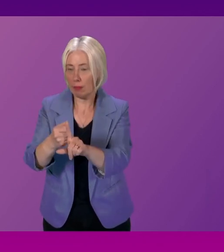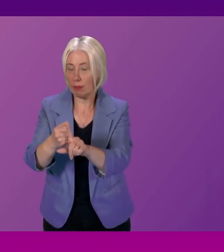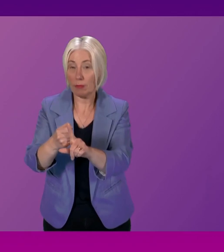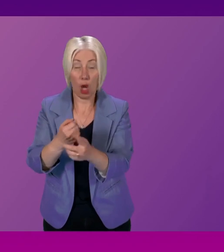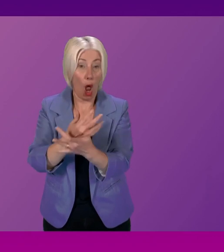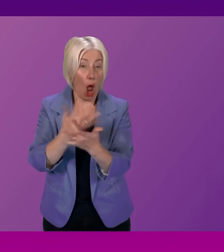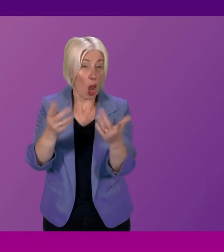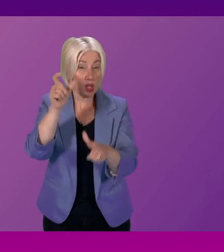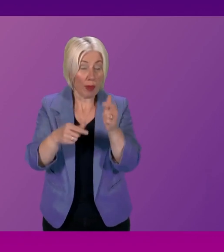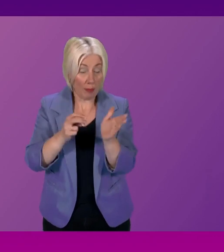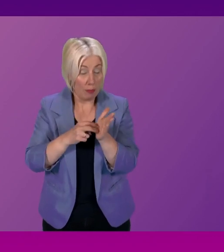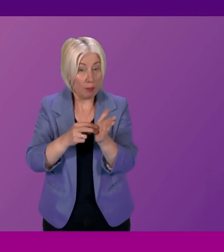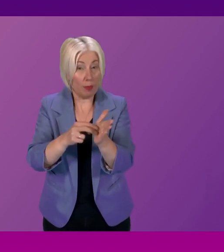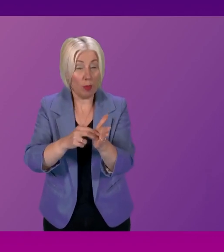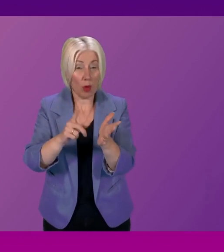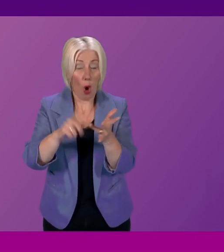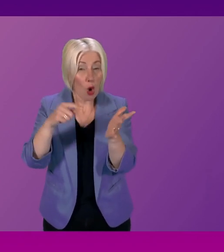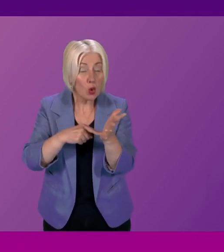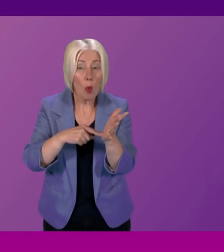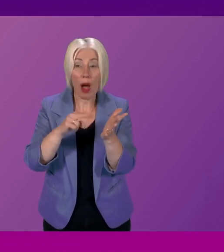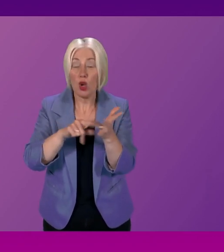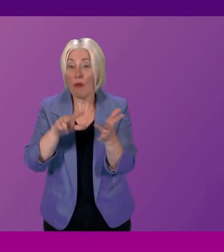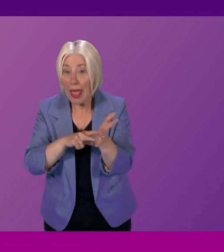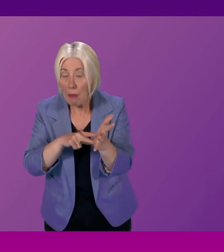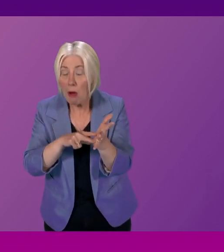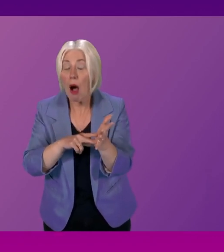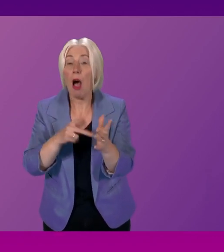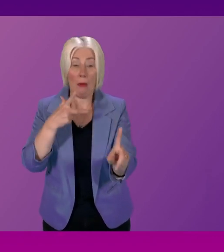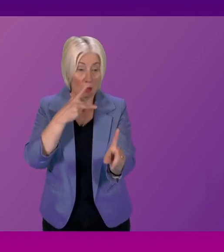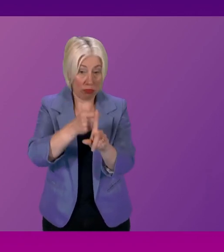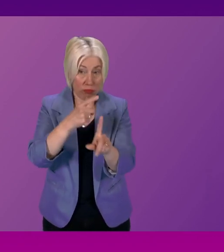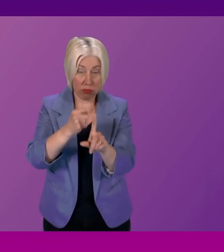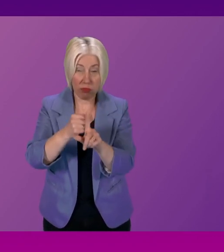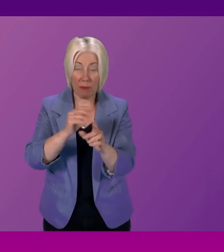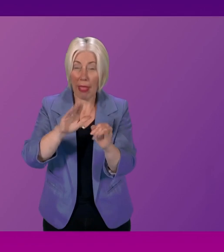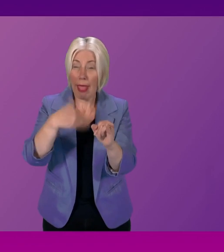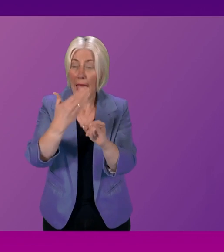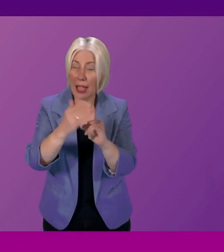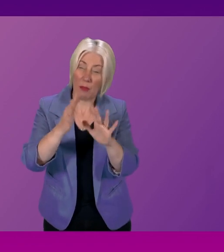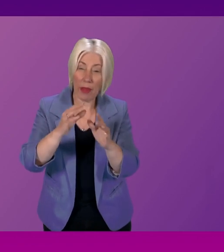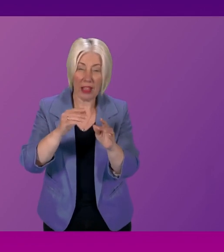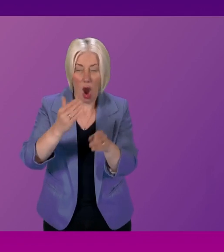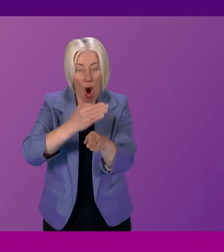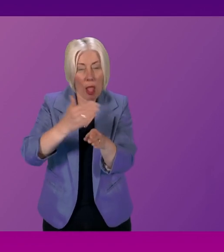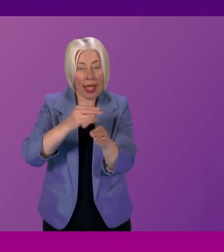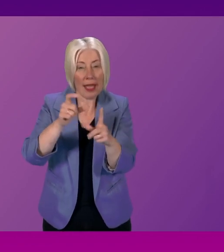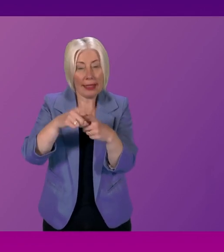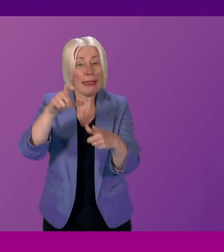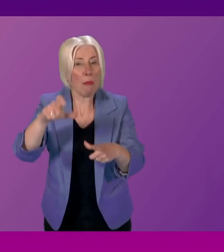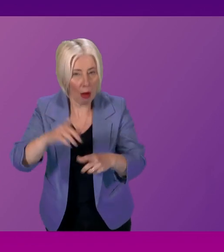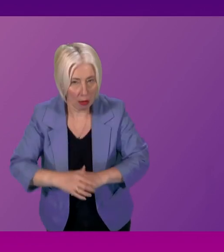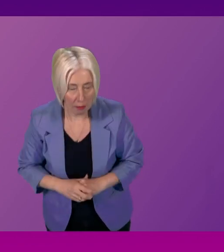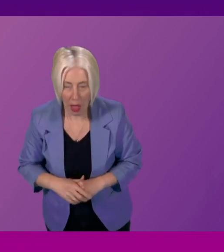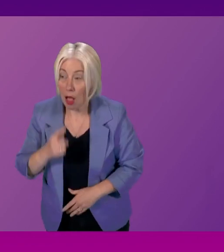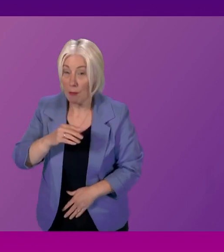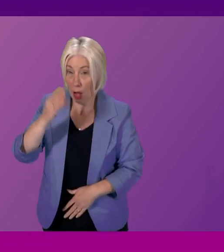rest of October and November, with vaccines due to be delivered by early December. I would say to everybody, would